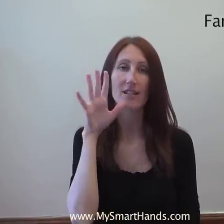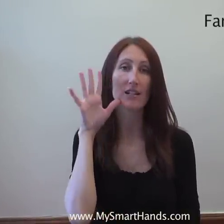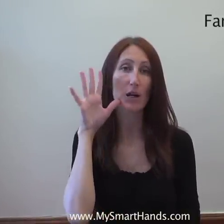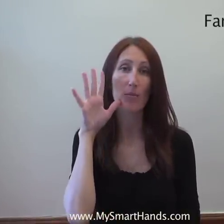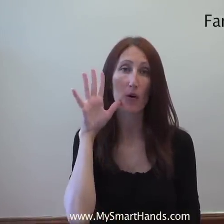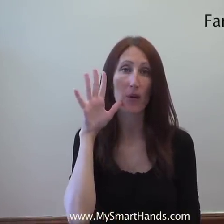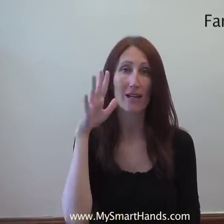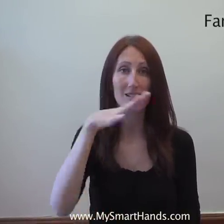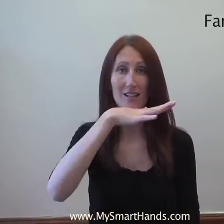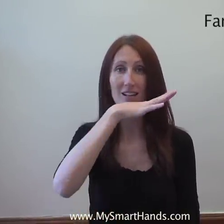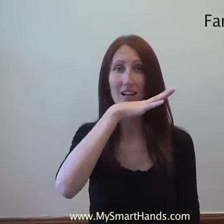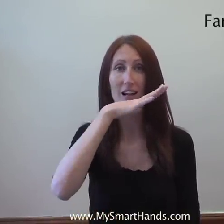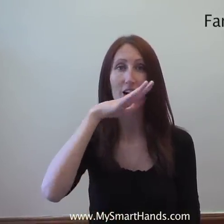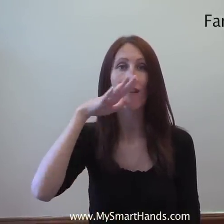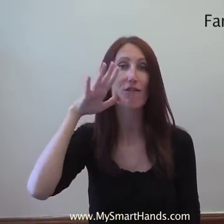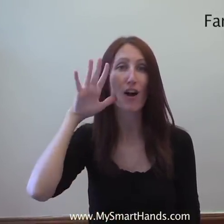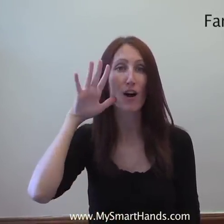seen it done both ways. Farm.